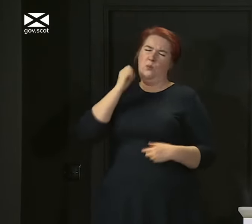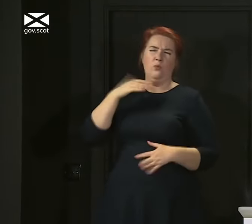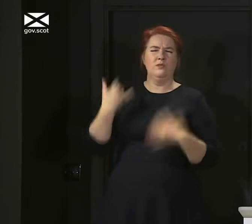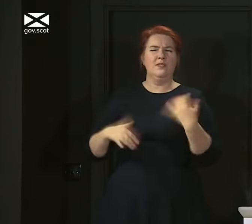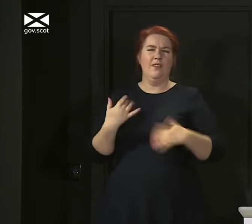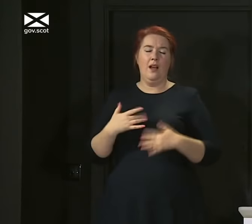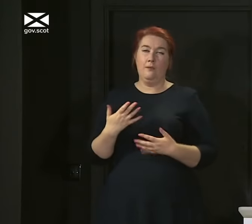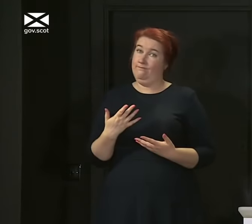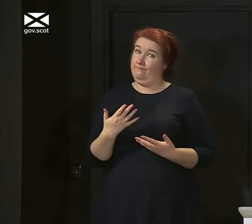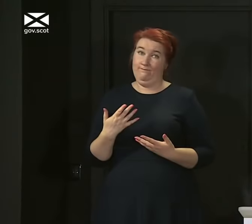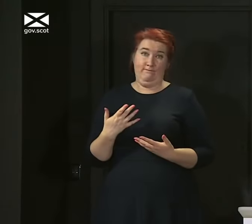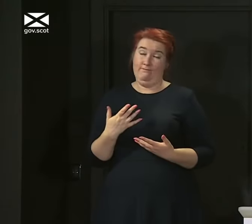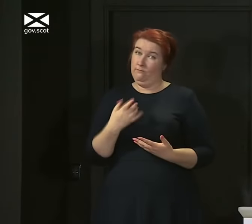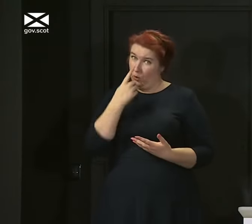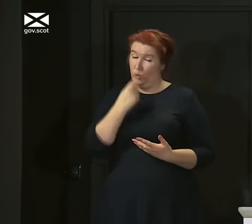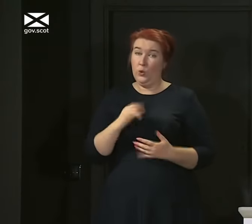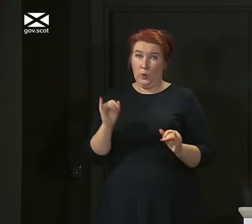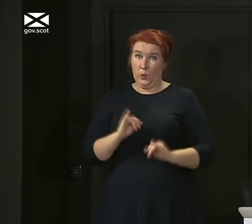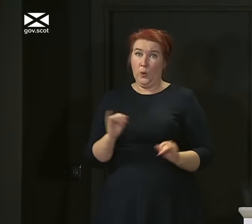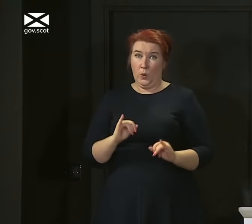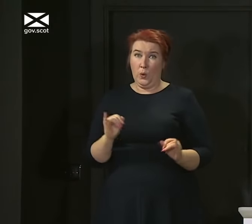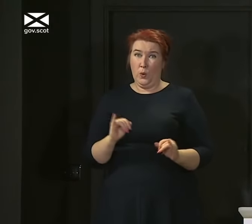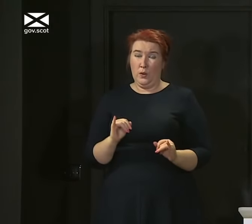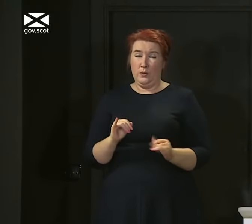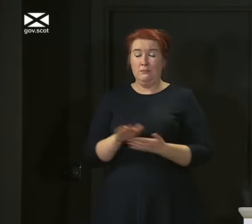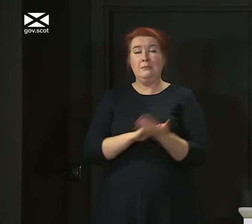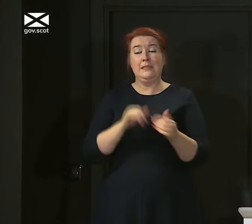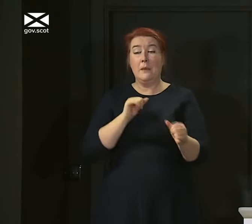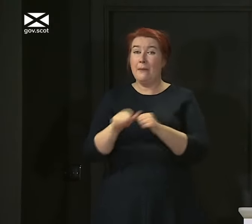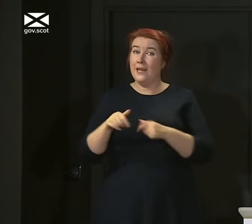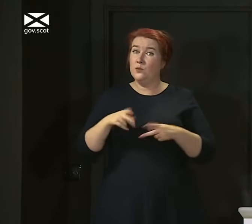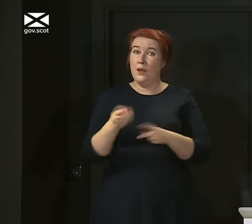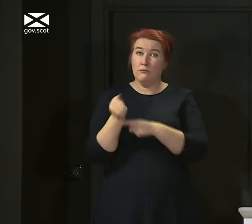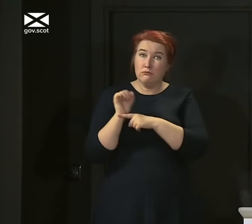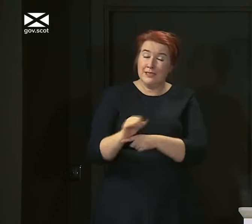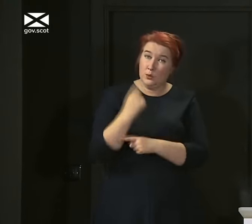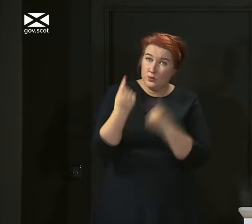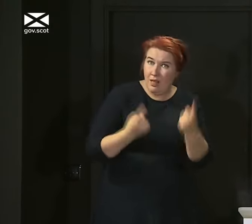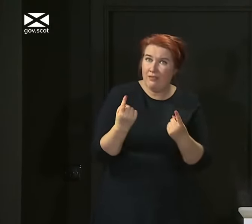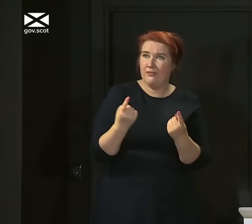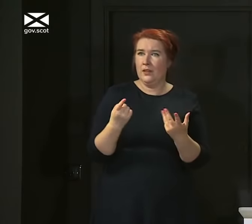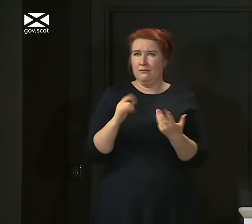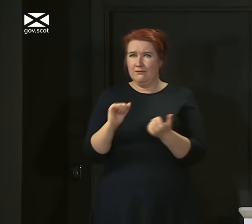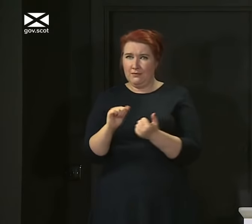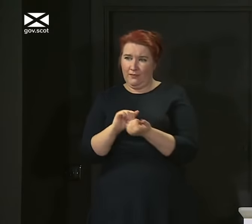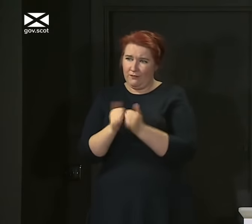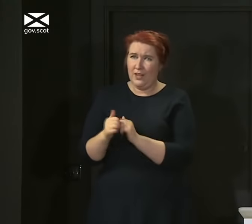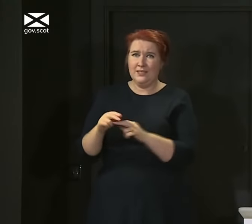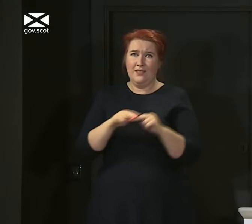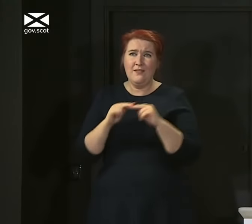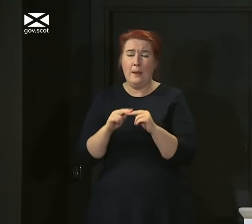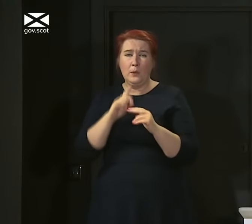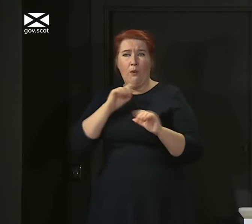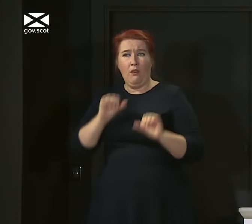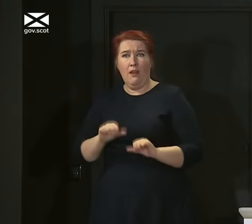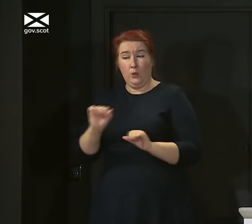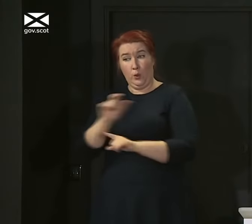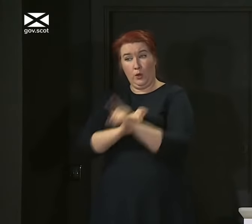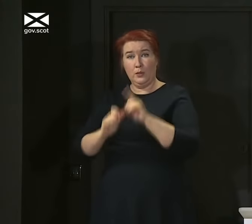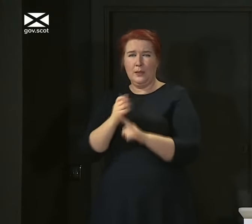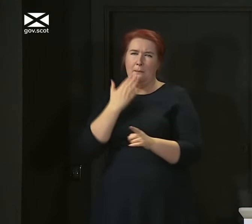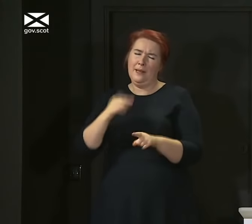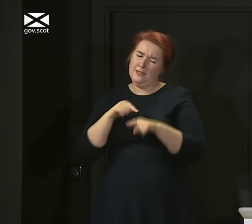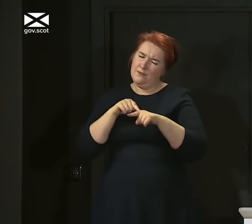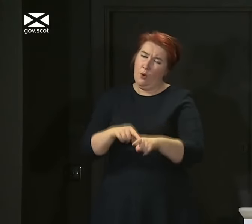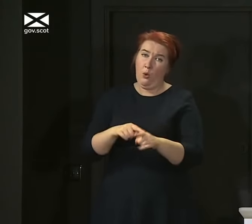serious consequences. So the best way of protecting yourself, your loved ones and your wider community is to stick rigidly to the advice in